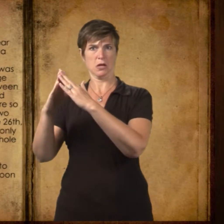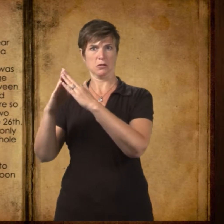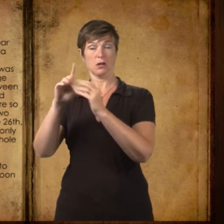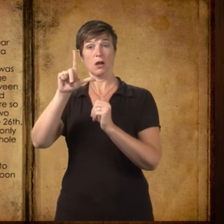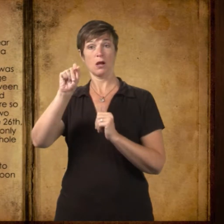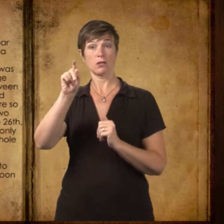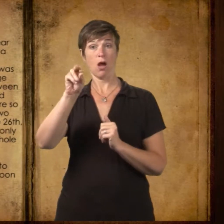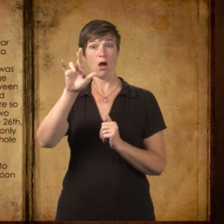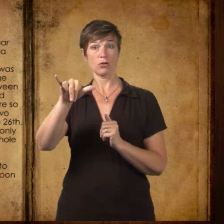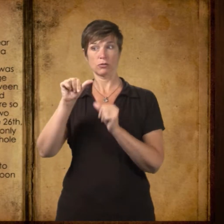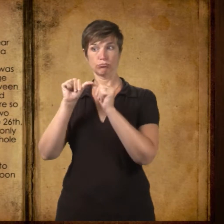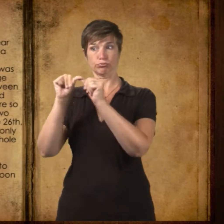days